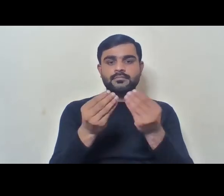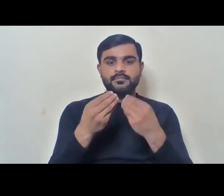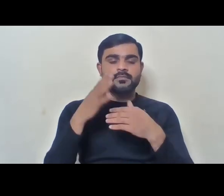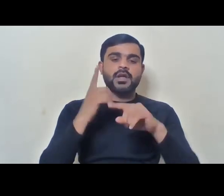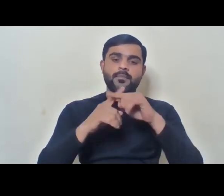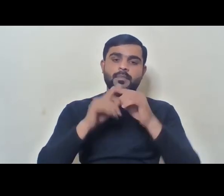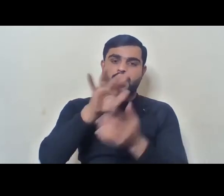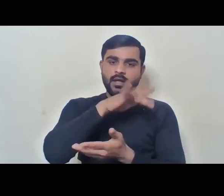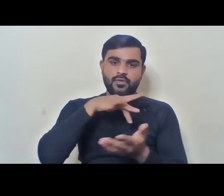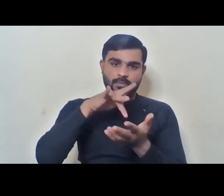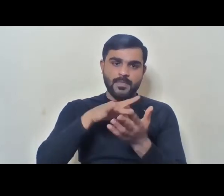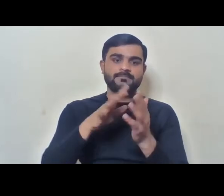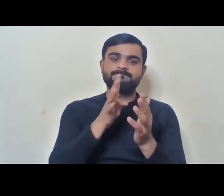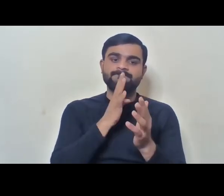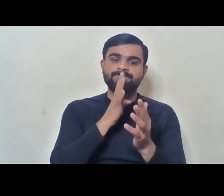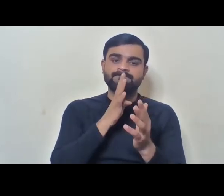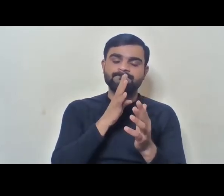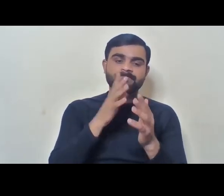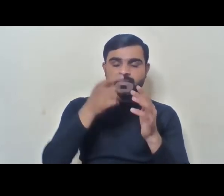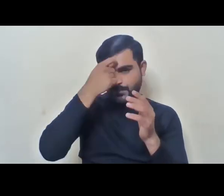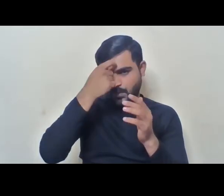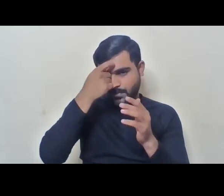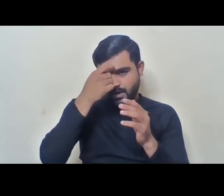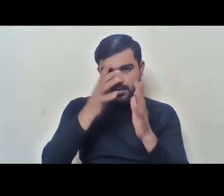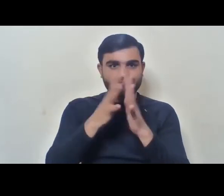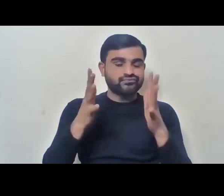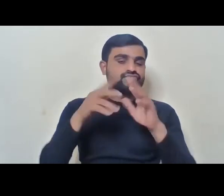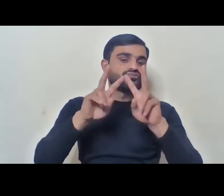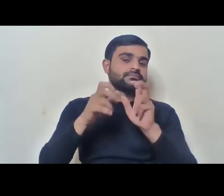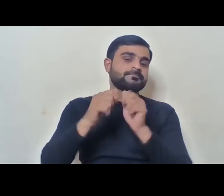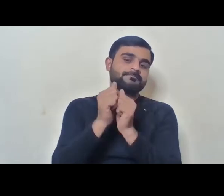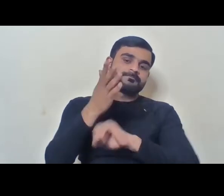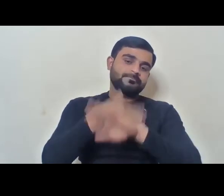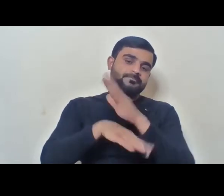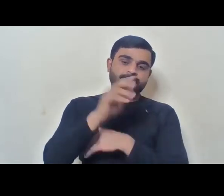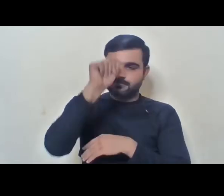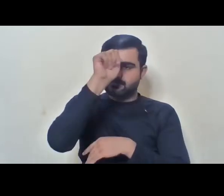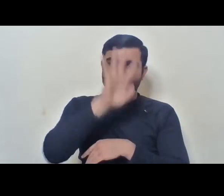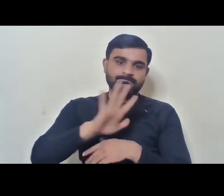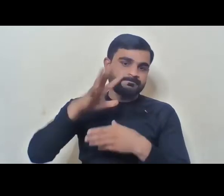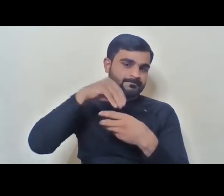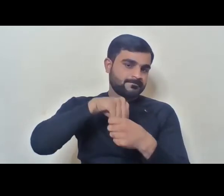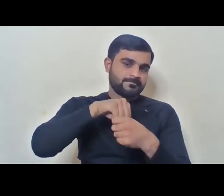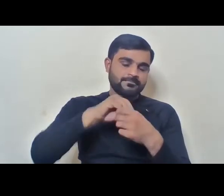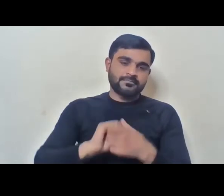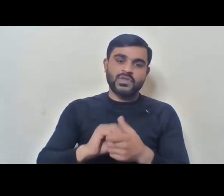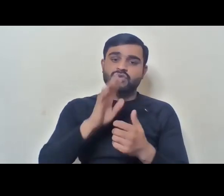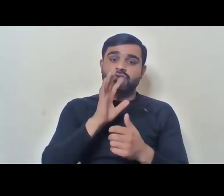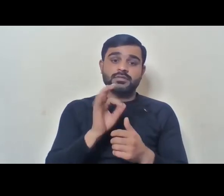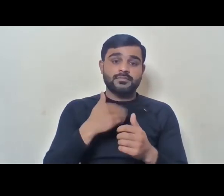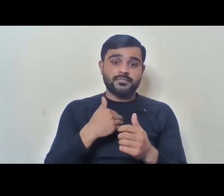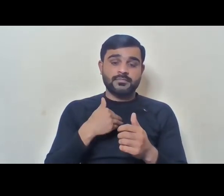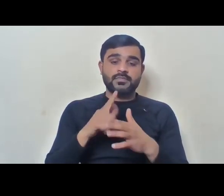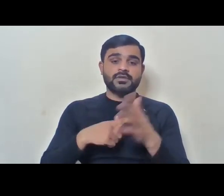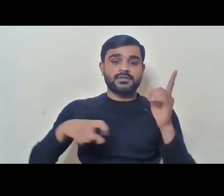platform to talk about various issues related to disability throughout our country. Actually, I am